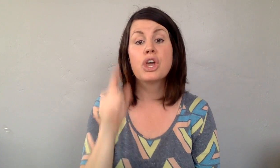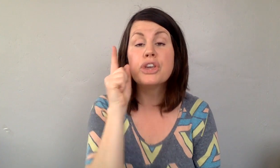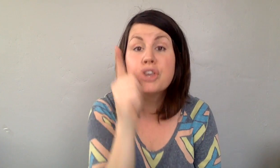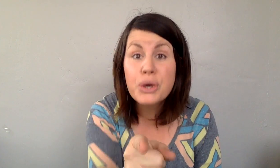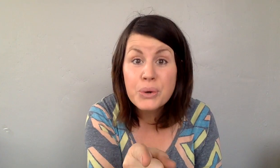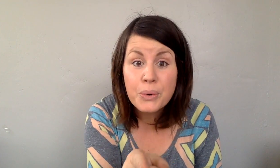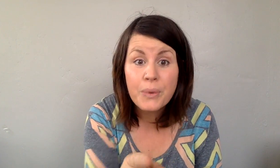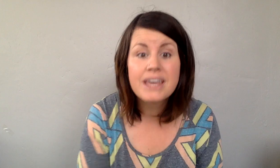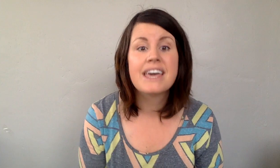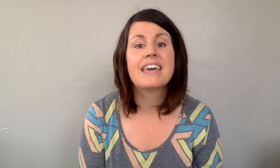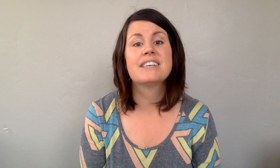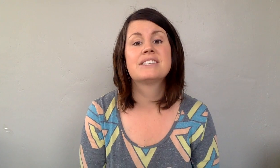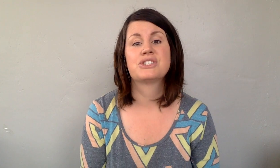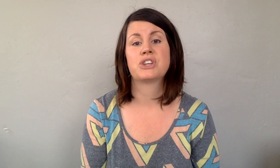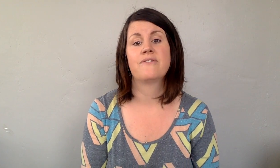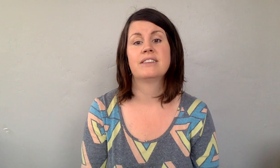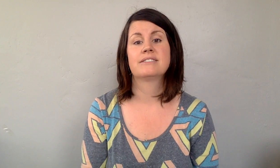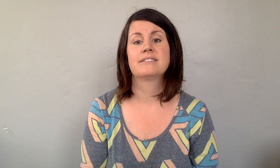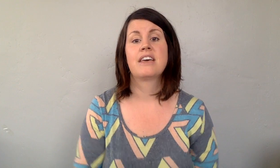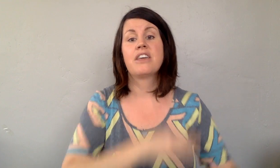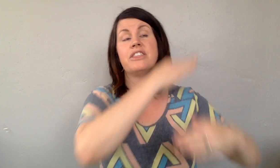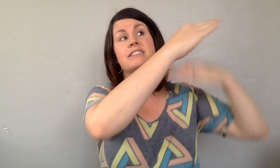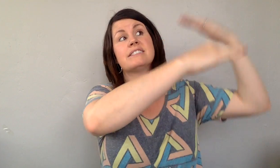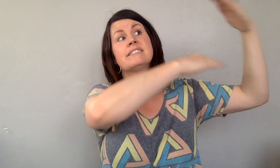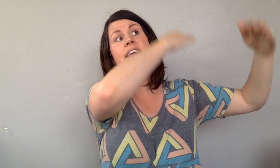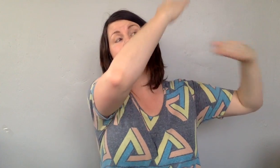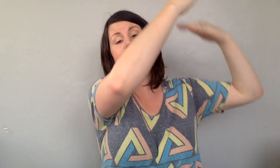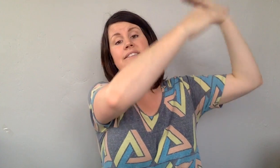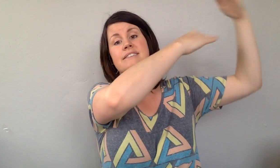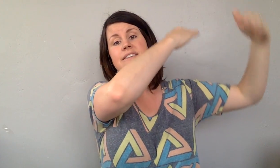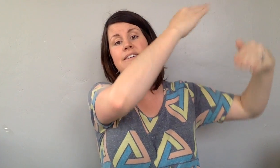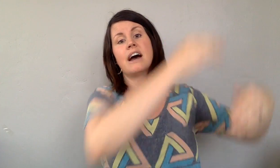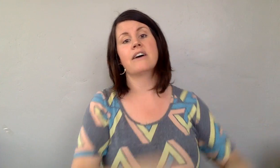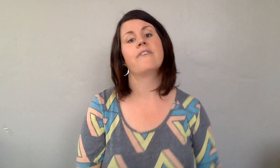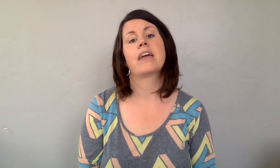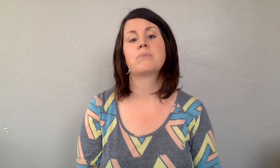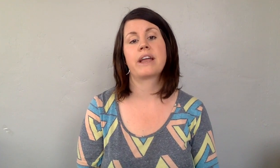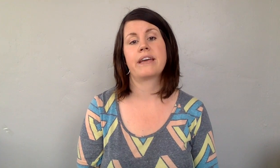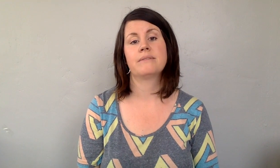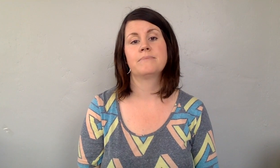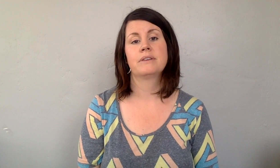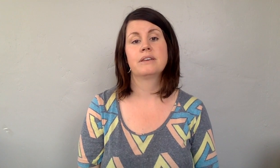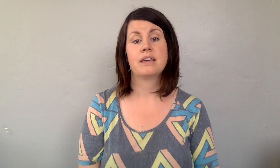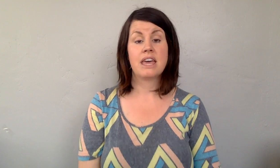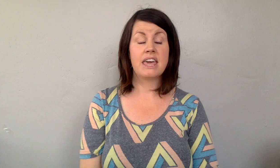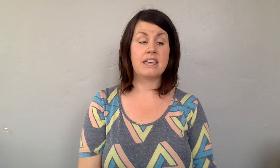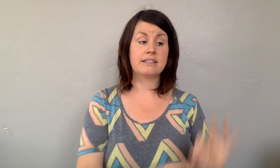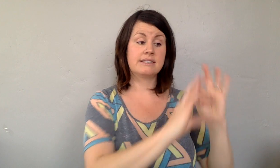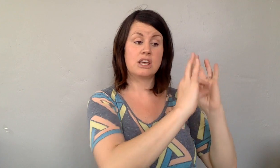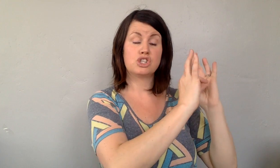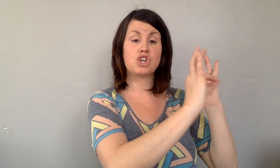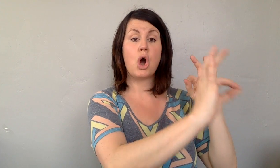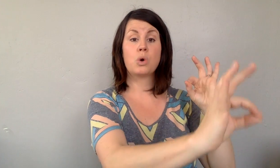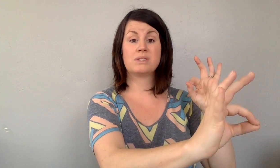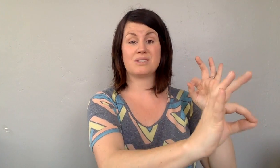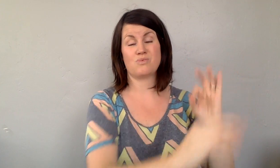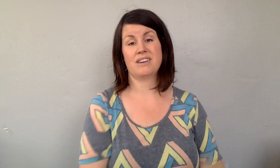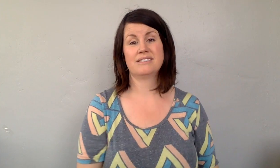You, his servants, the descendants of Abraham, his chosen ones,